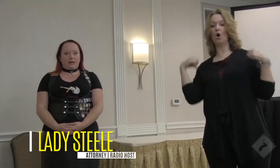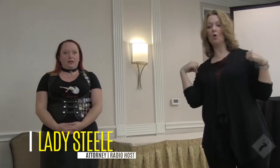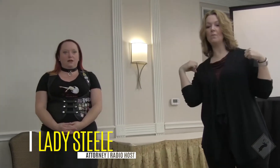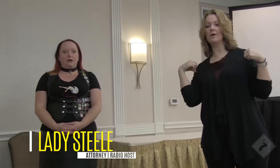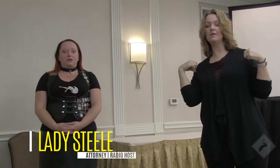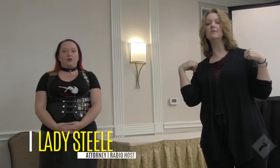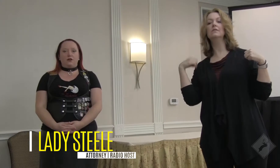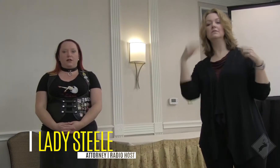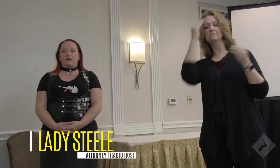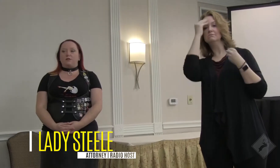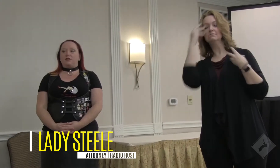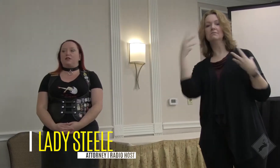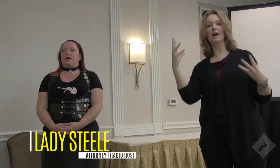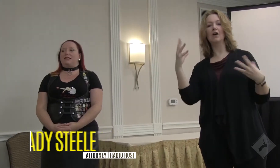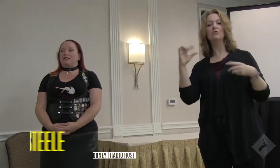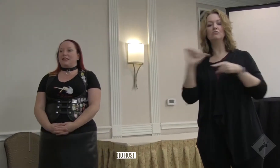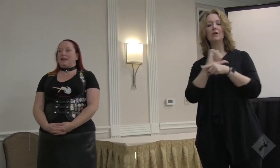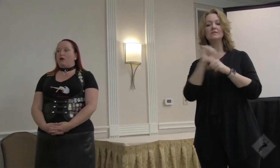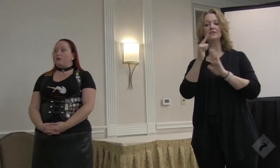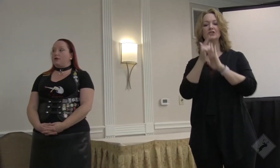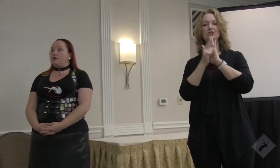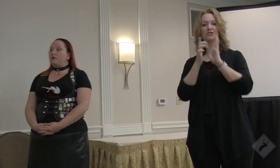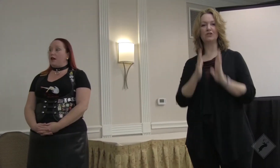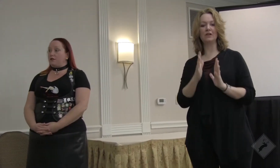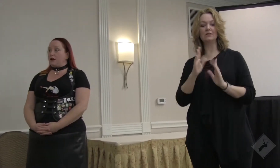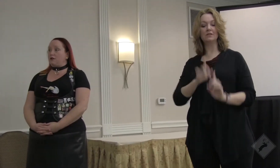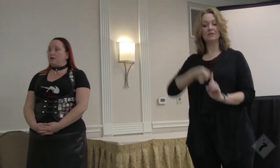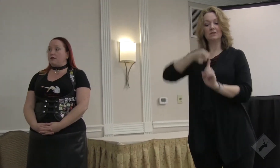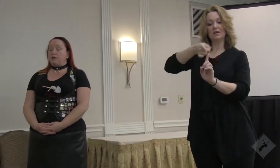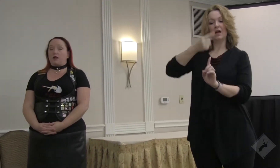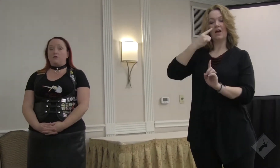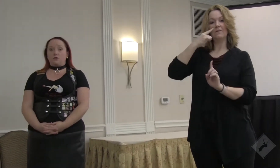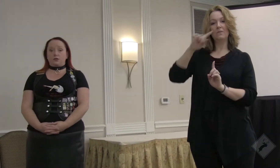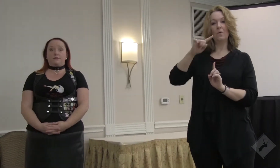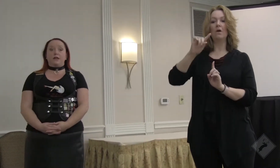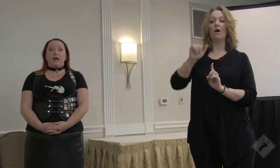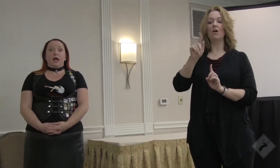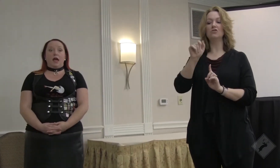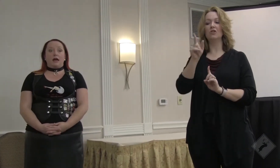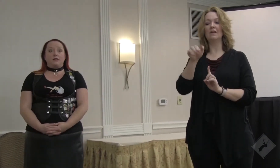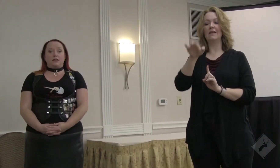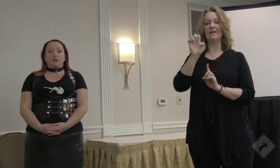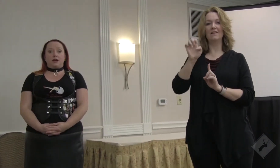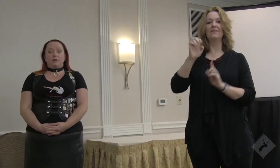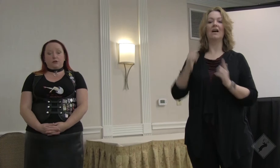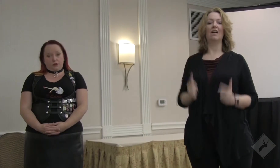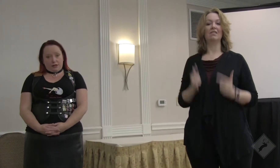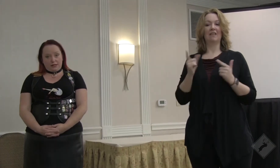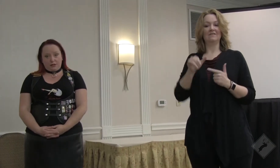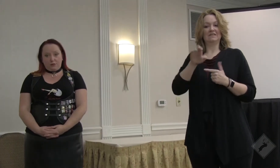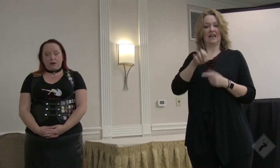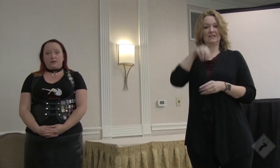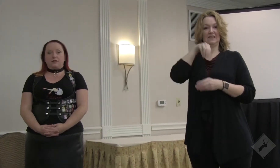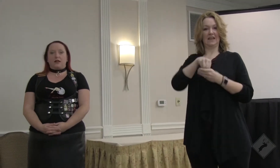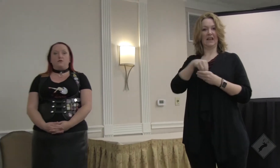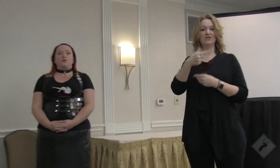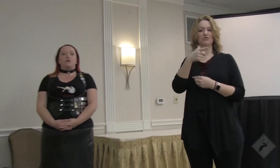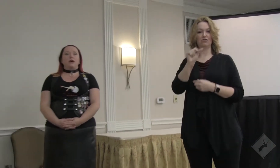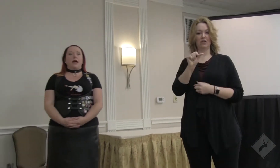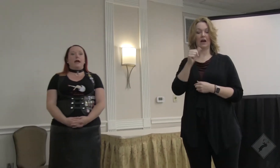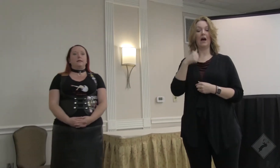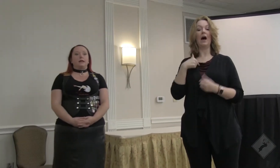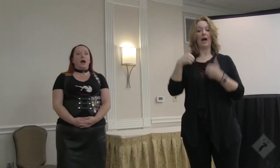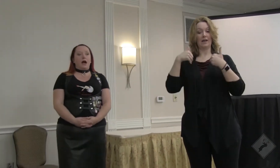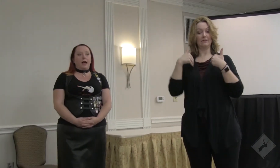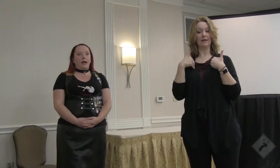practicing attorney that specializes in alternative lifestyles in the of Georgia. As such, I am an attorney licensed to practice in the state of